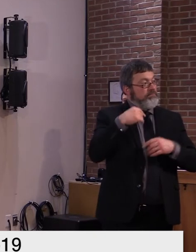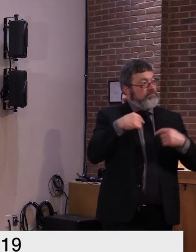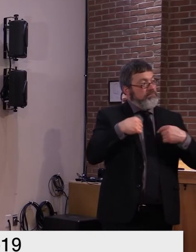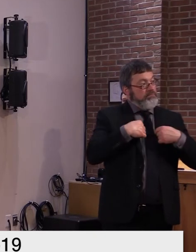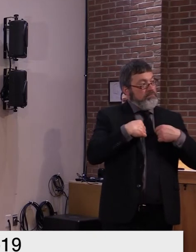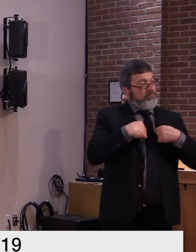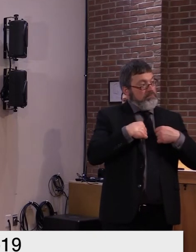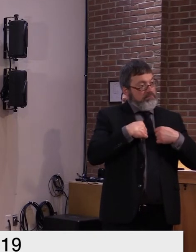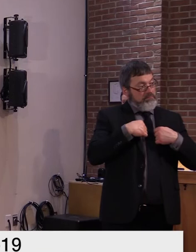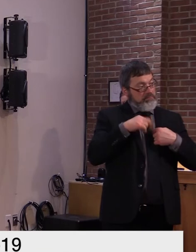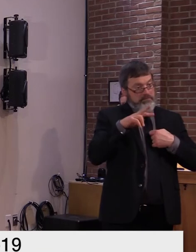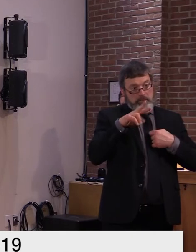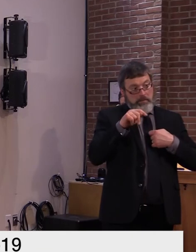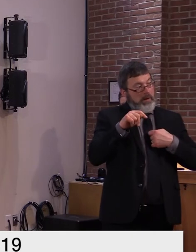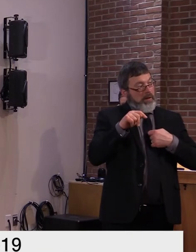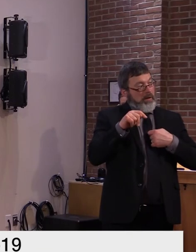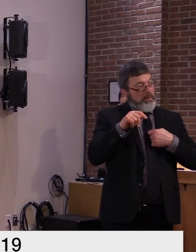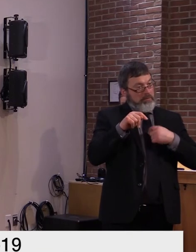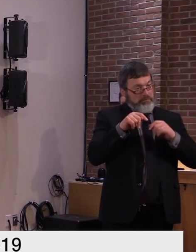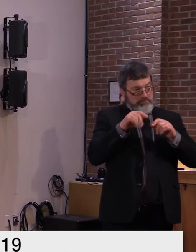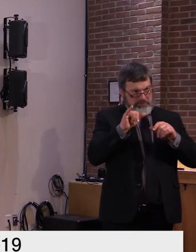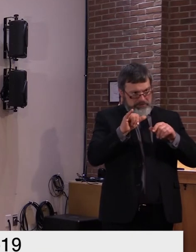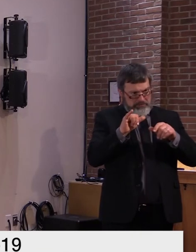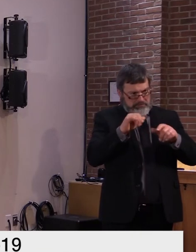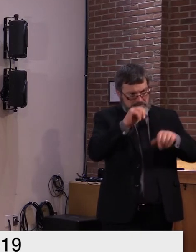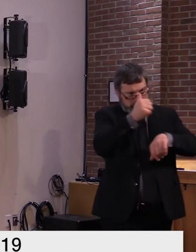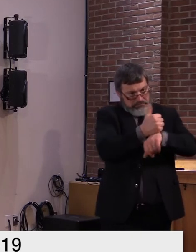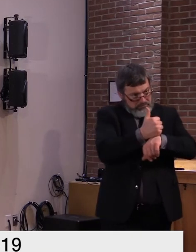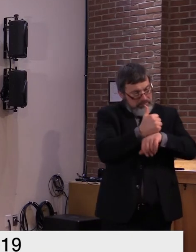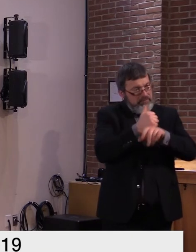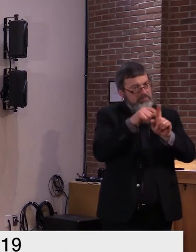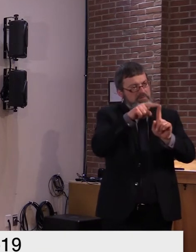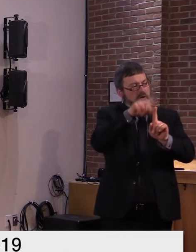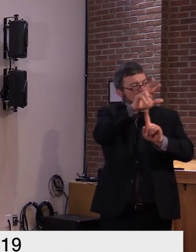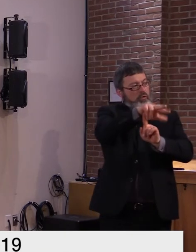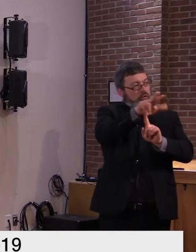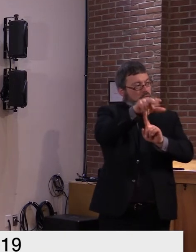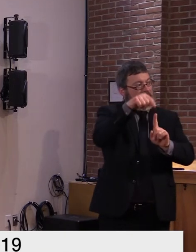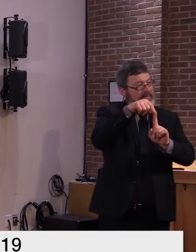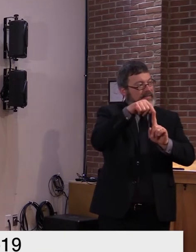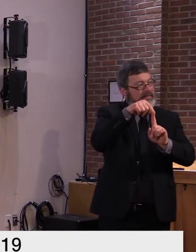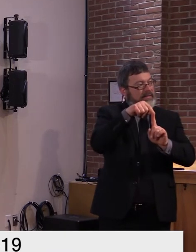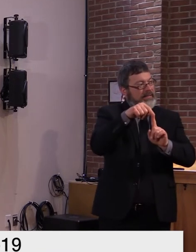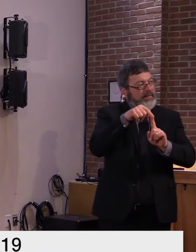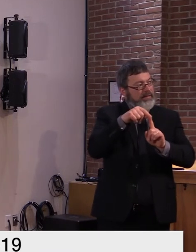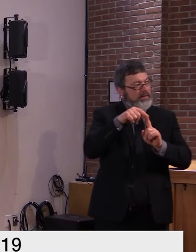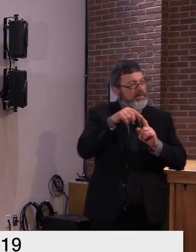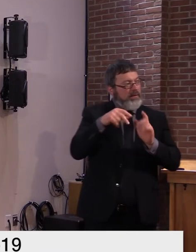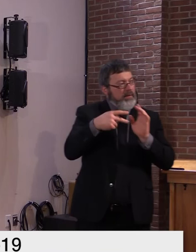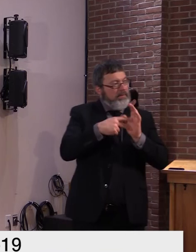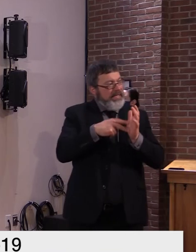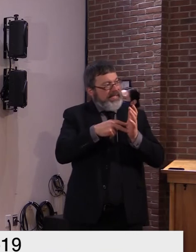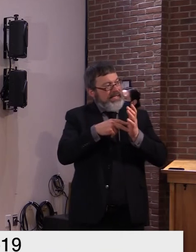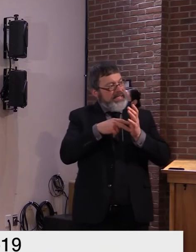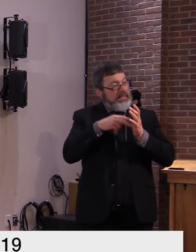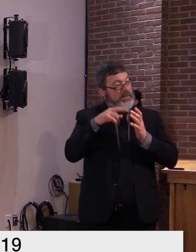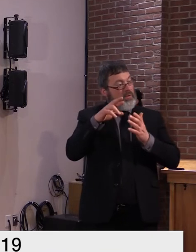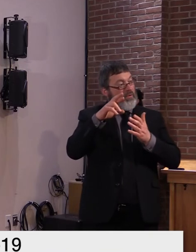the PCR test, wouldn't that result in almost a 97%